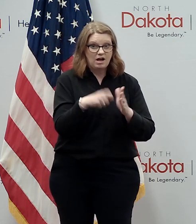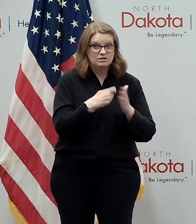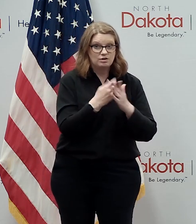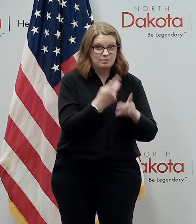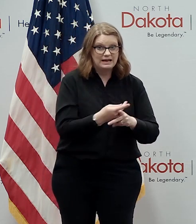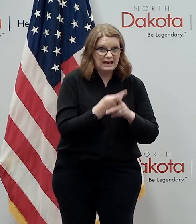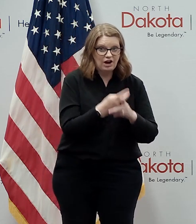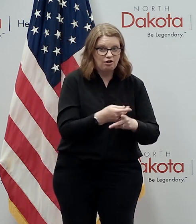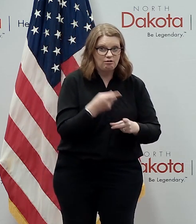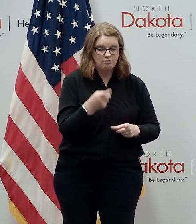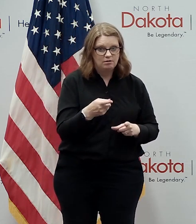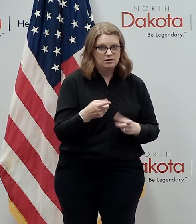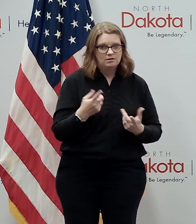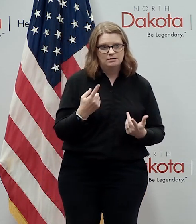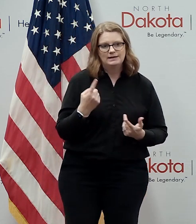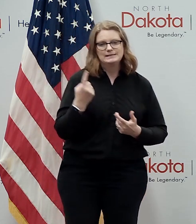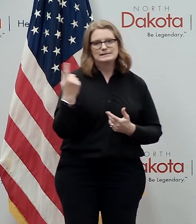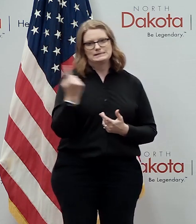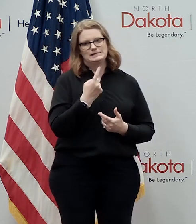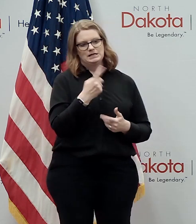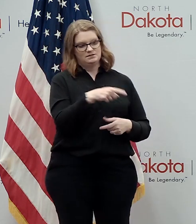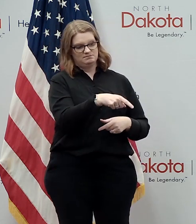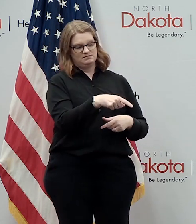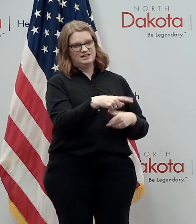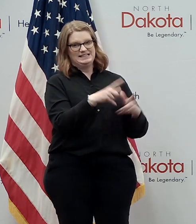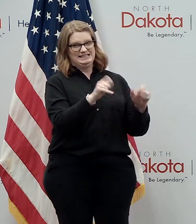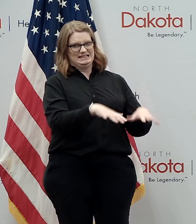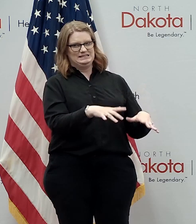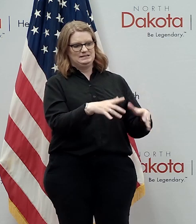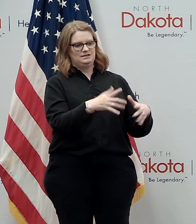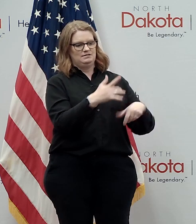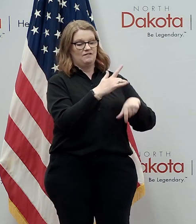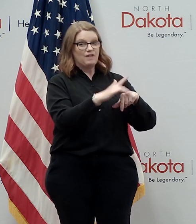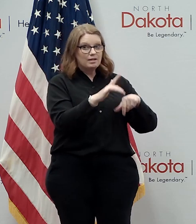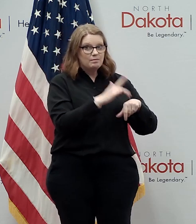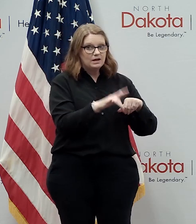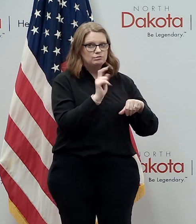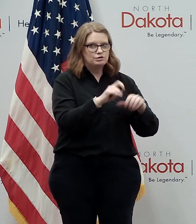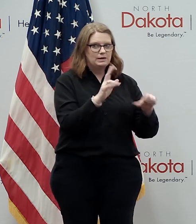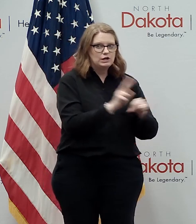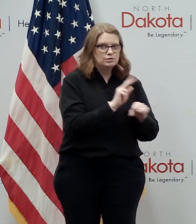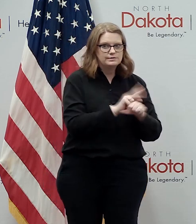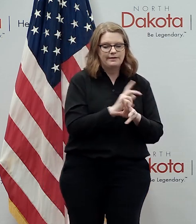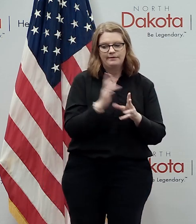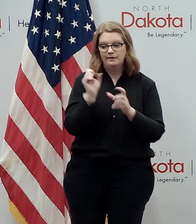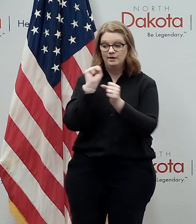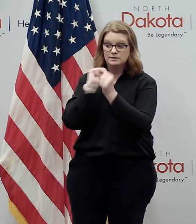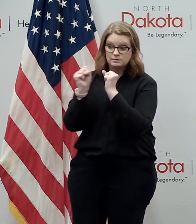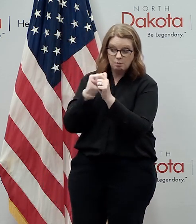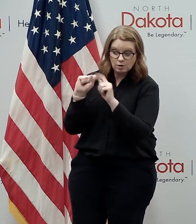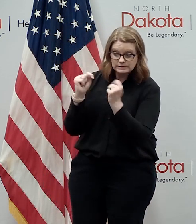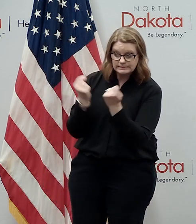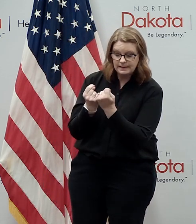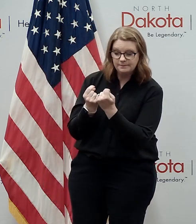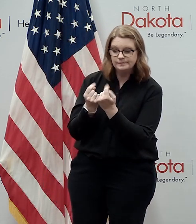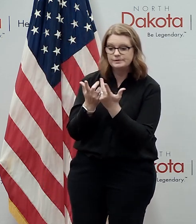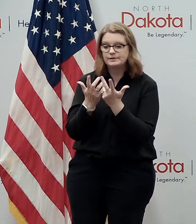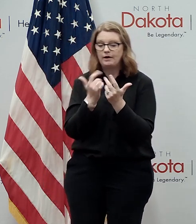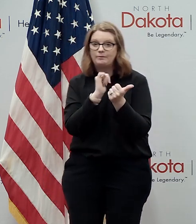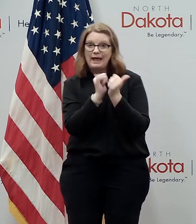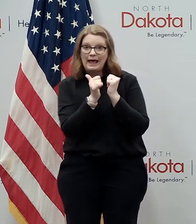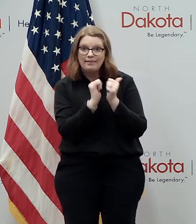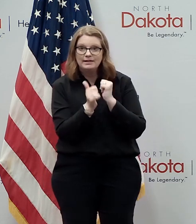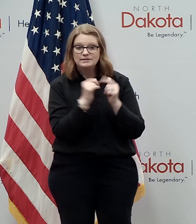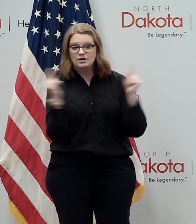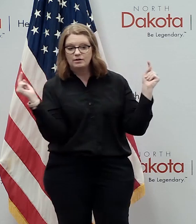It's a capacity that we should be using or whether it's, you know, sports teams or, you know, athletes that are